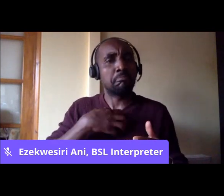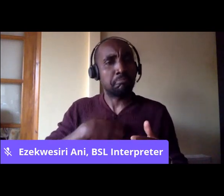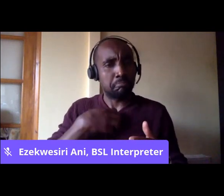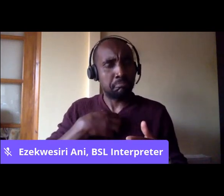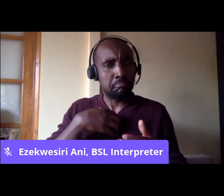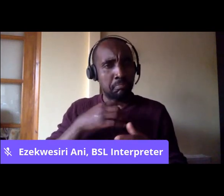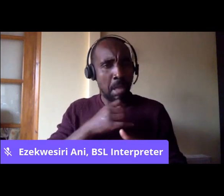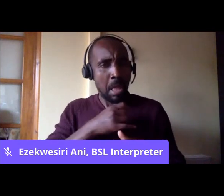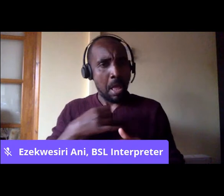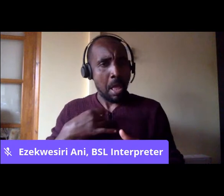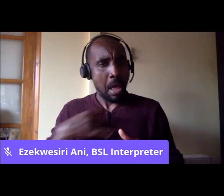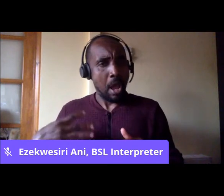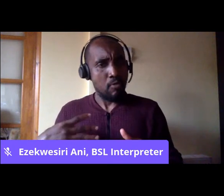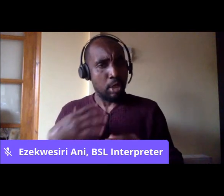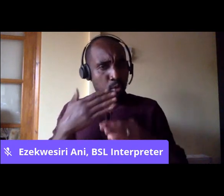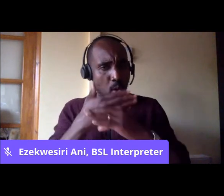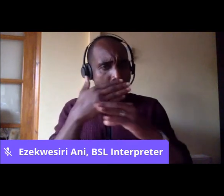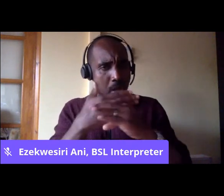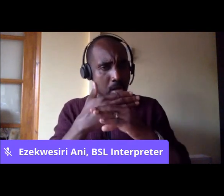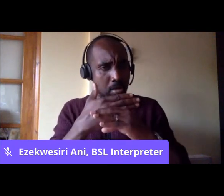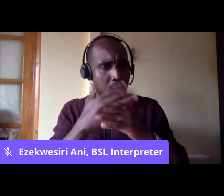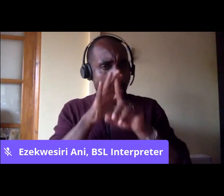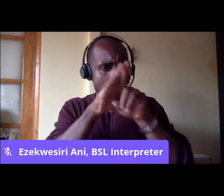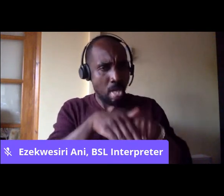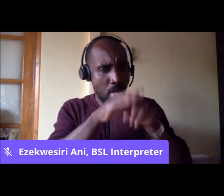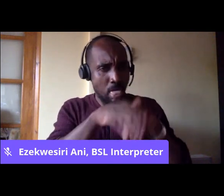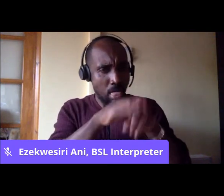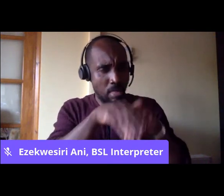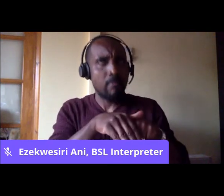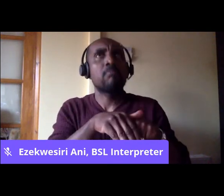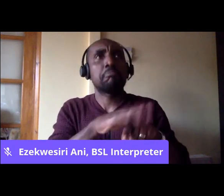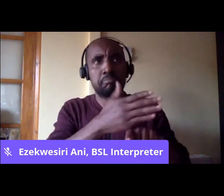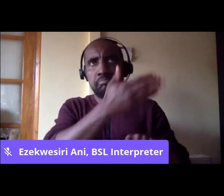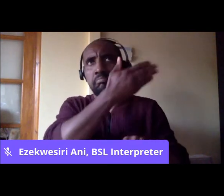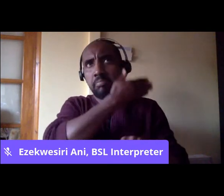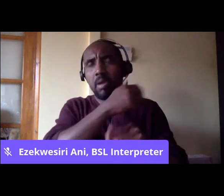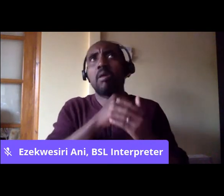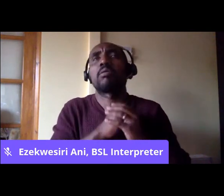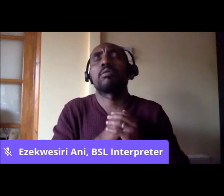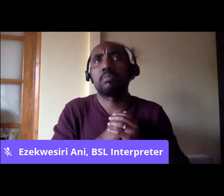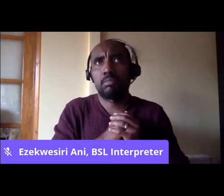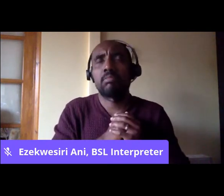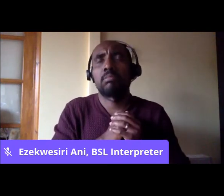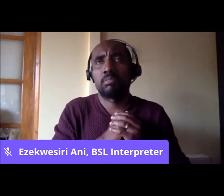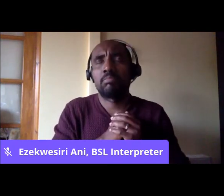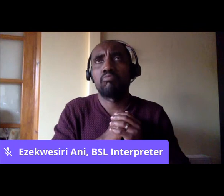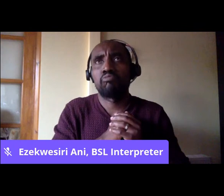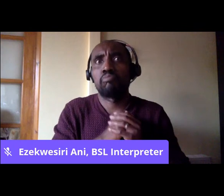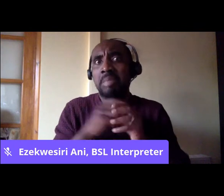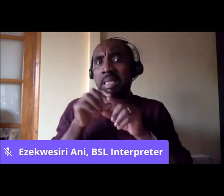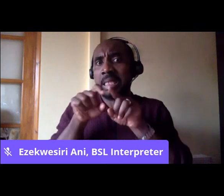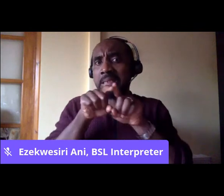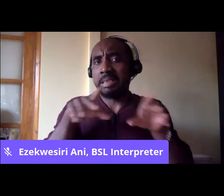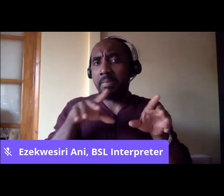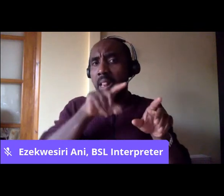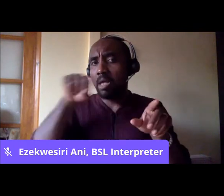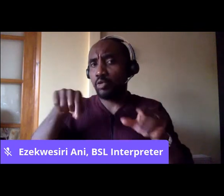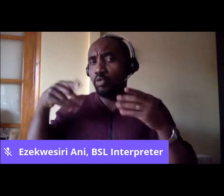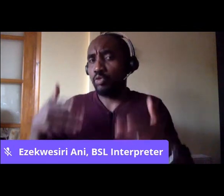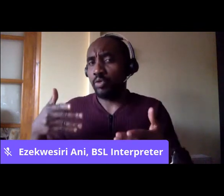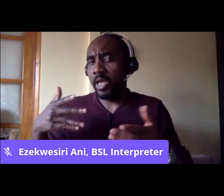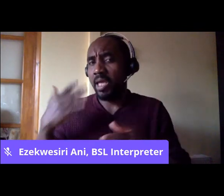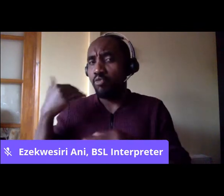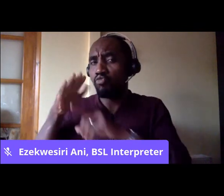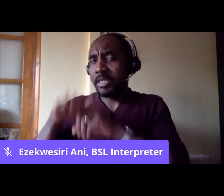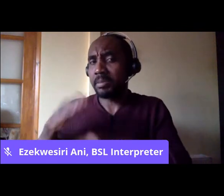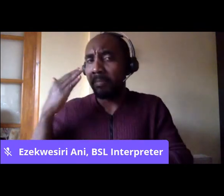had so suffered from discrimination and how, how, how redolent that was of what's happening today. Well, she also didn't